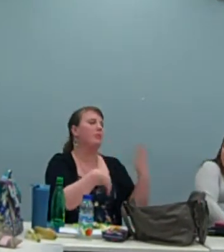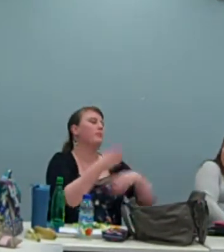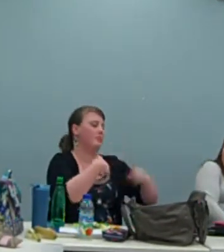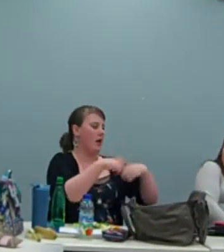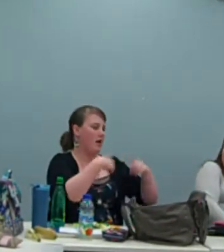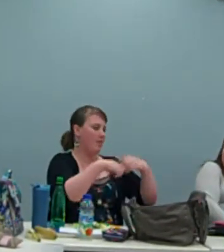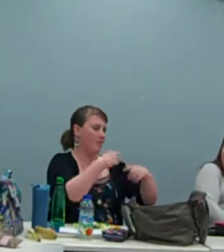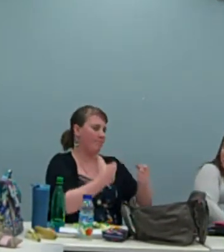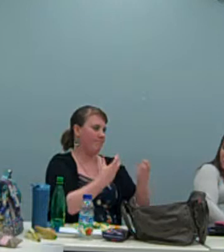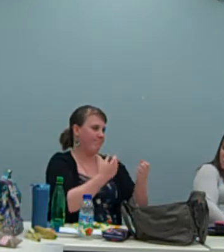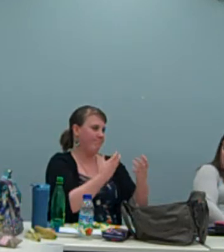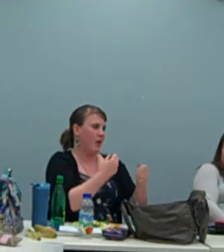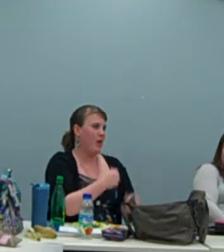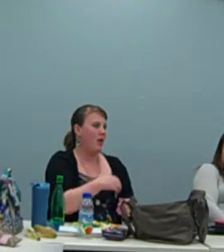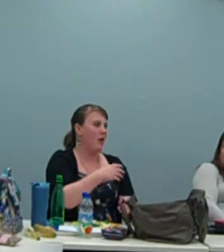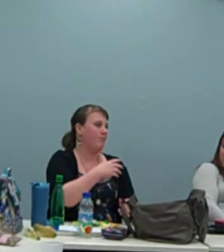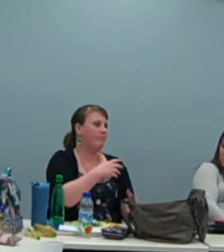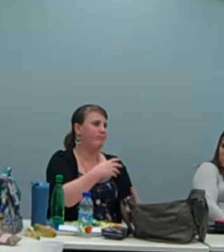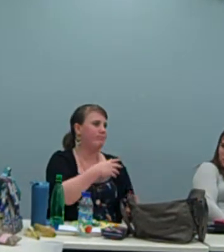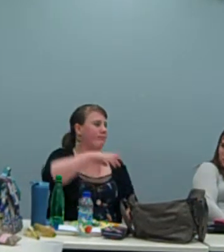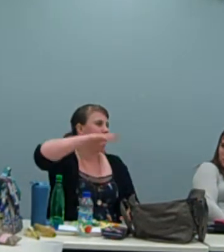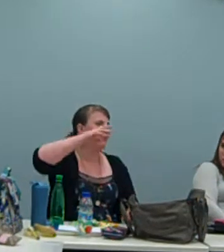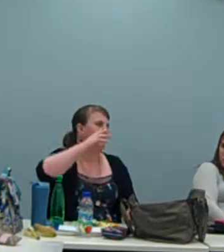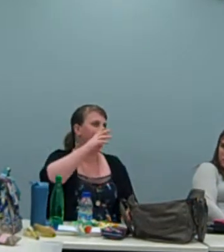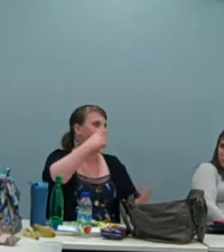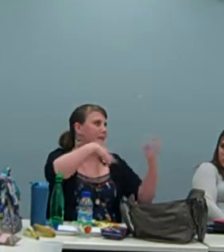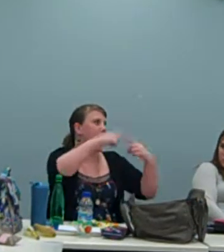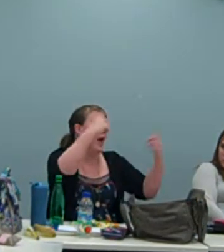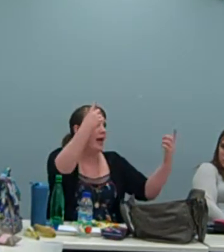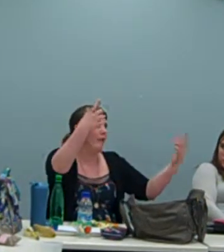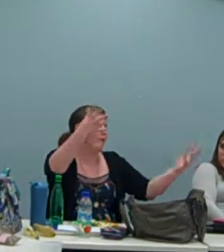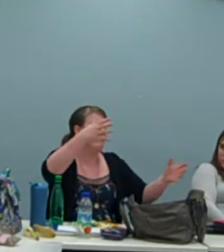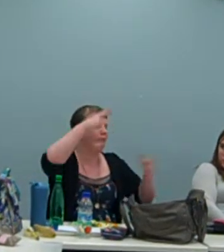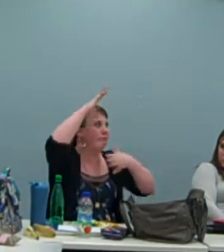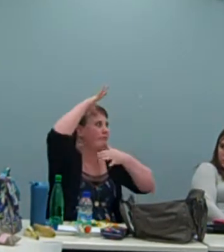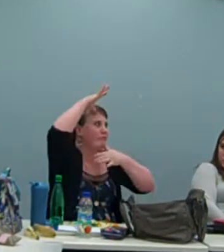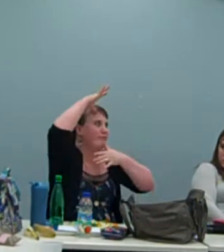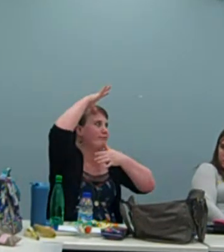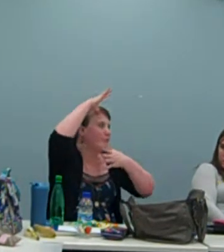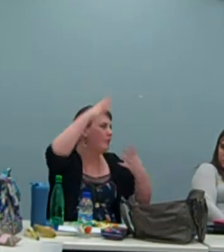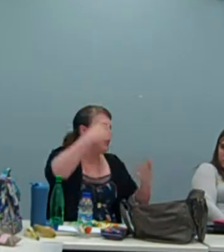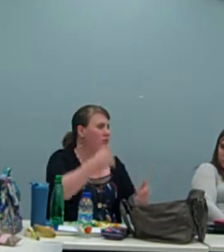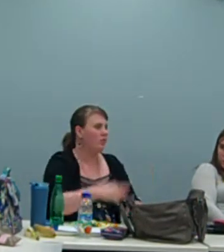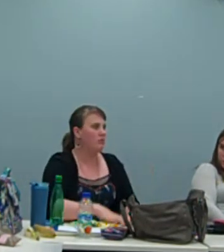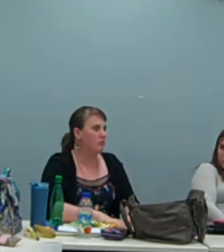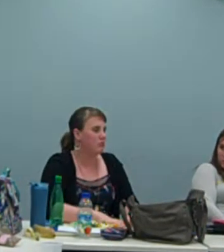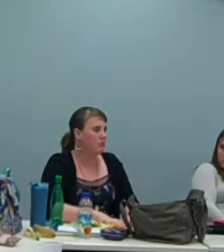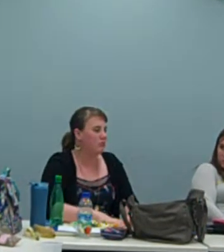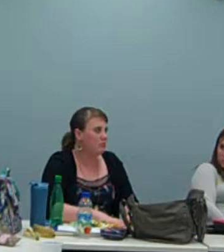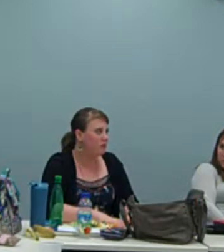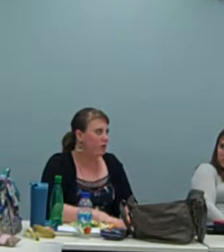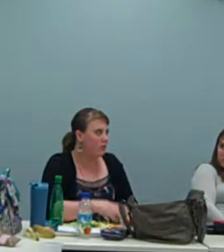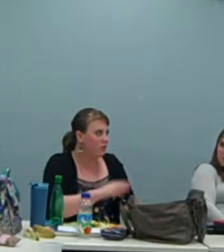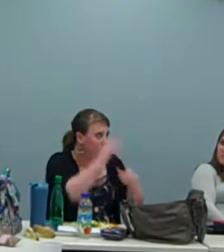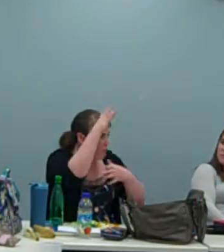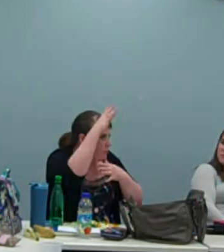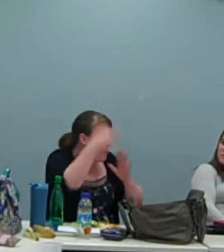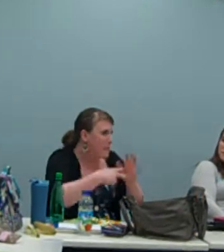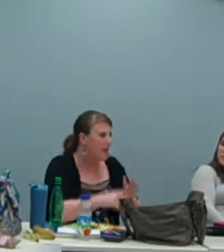So you can have one deaf consumer, for example, just, you know, signing whatever they're talking about, and they use an odd sign that you